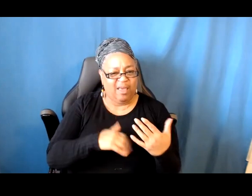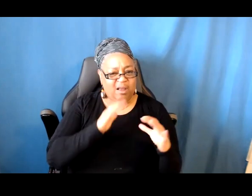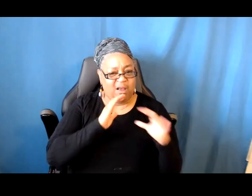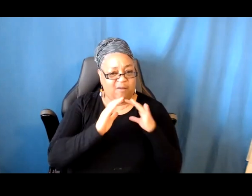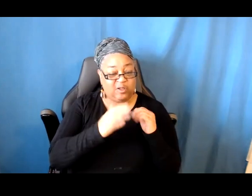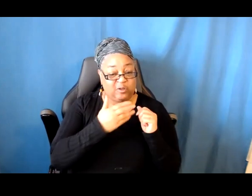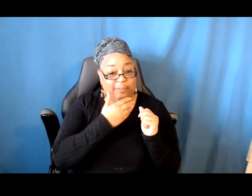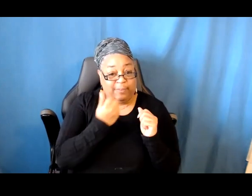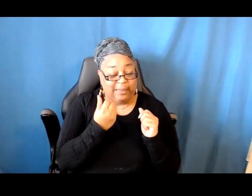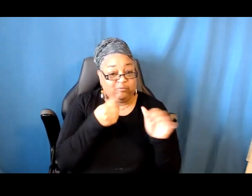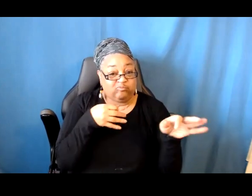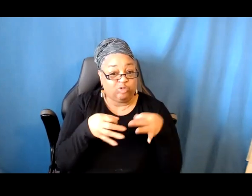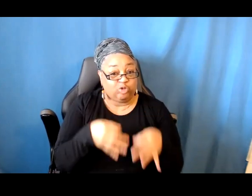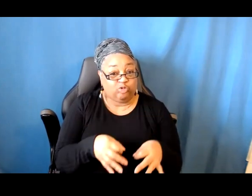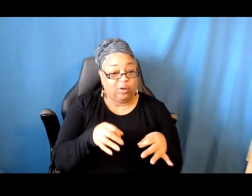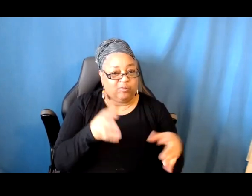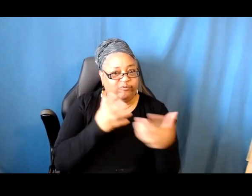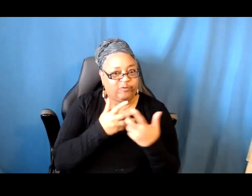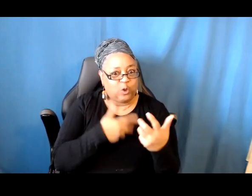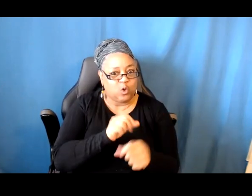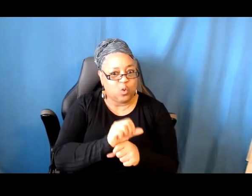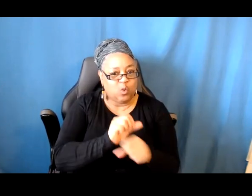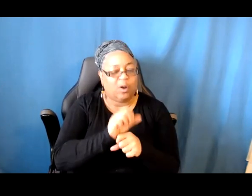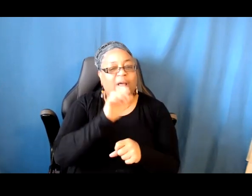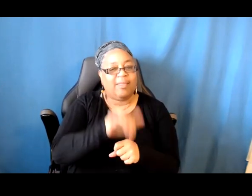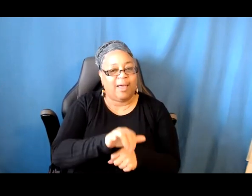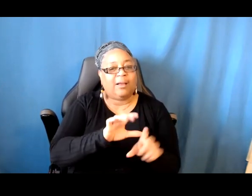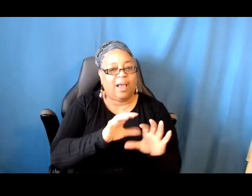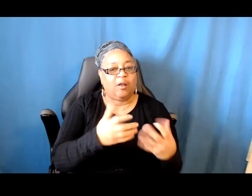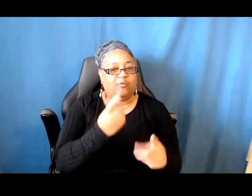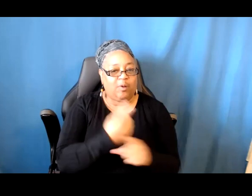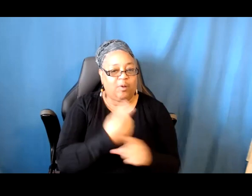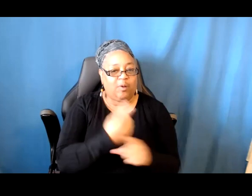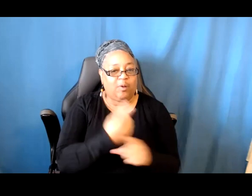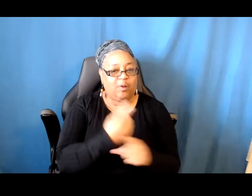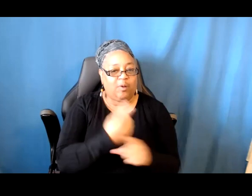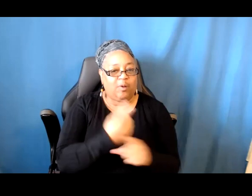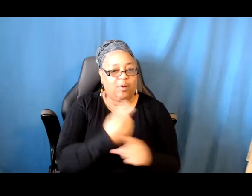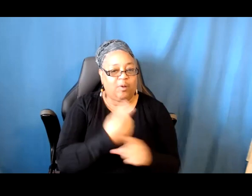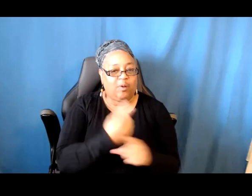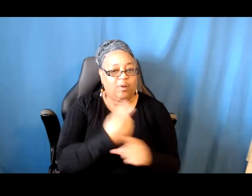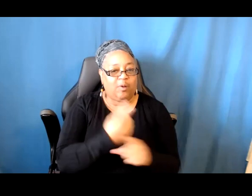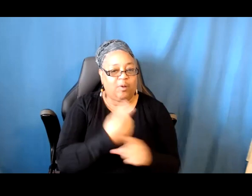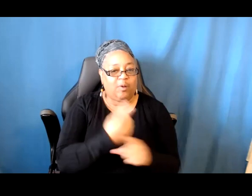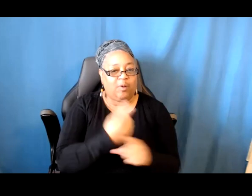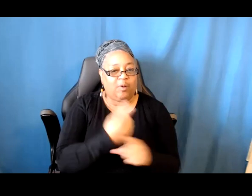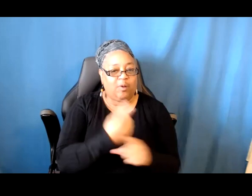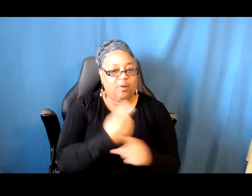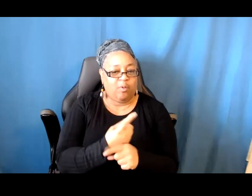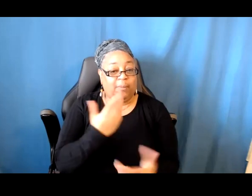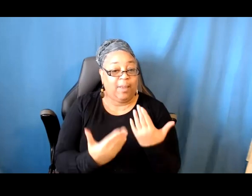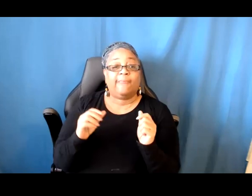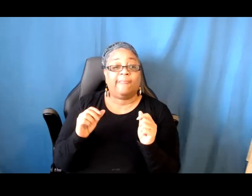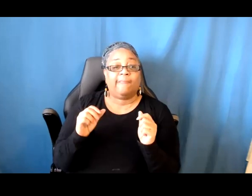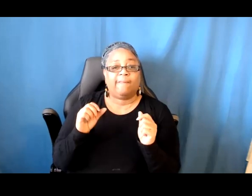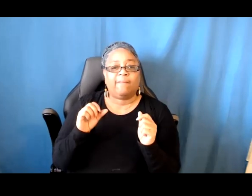conversation that your work fits into, that's the appropriate category for you. And you might hear, again, really think about, again, the audience, the kind of space the work